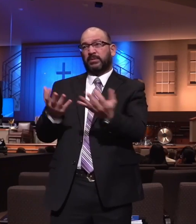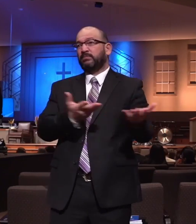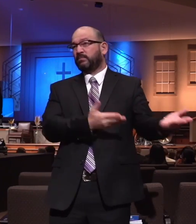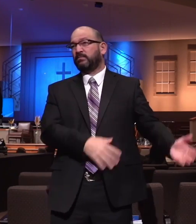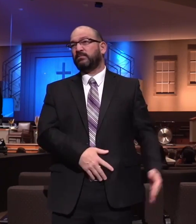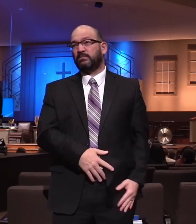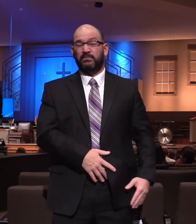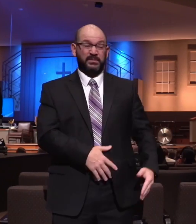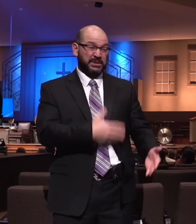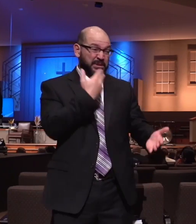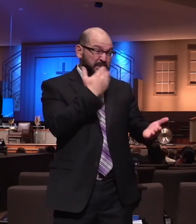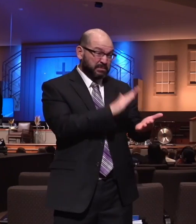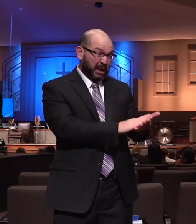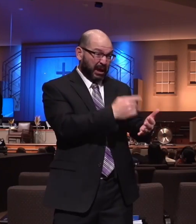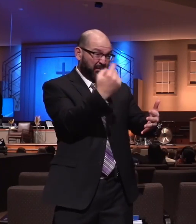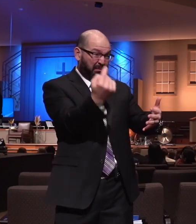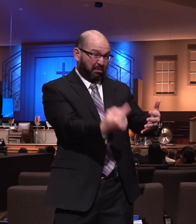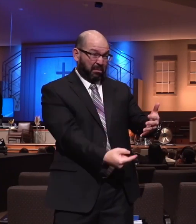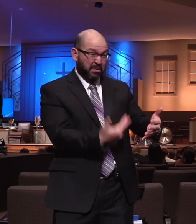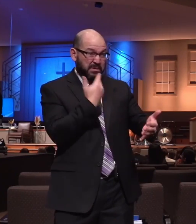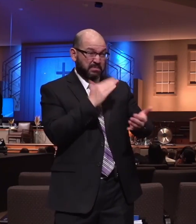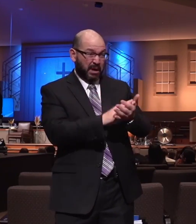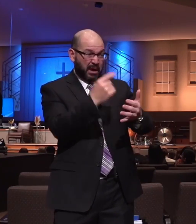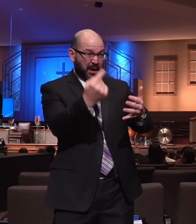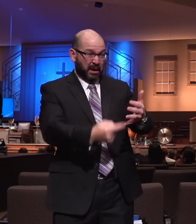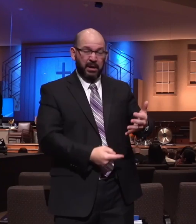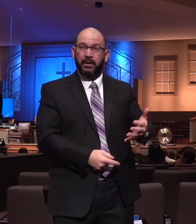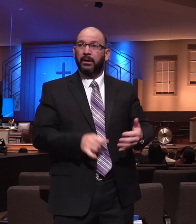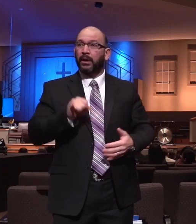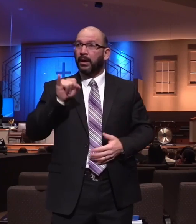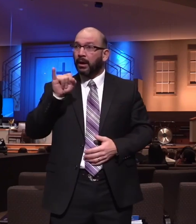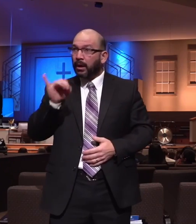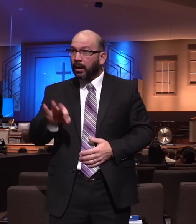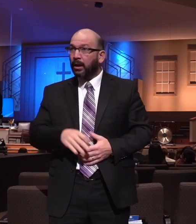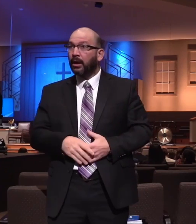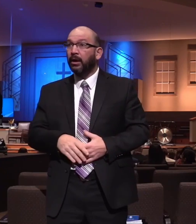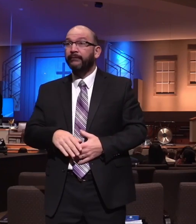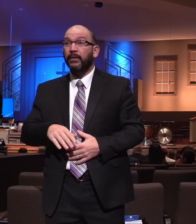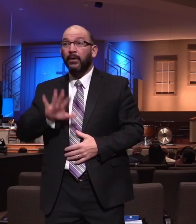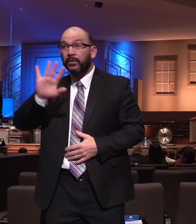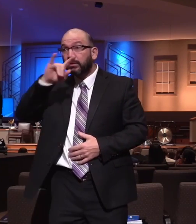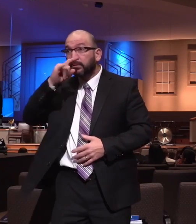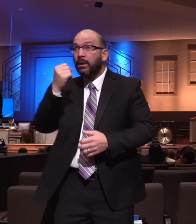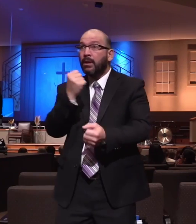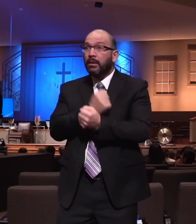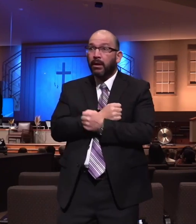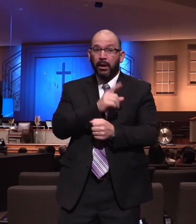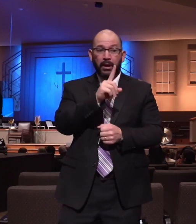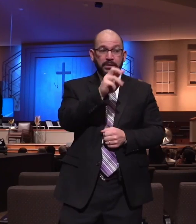And the minute you start thinking that your children love the Disney characters more than the Bible characters, sir, you have a problem.